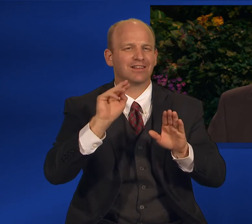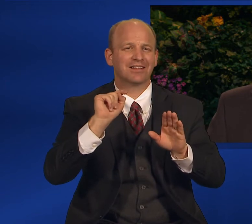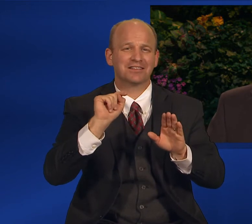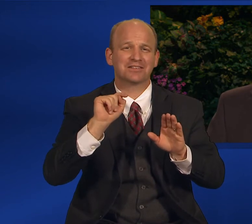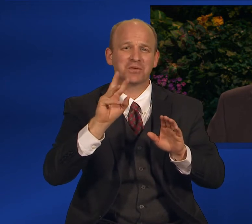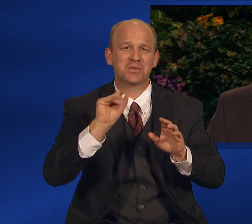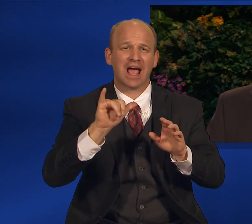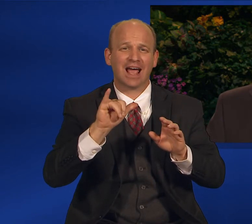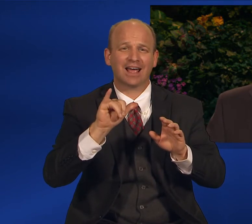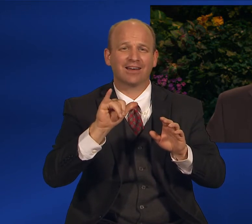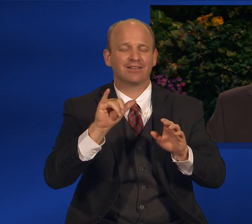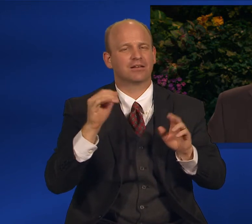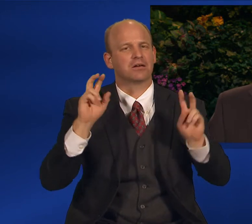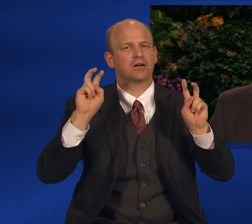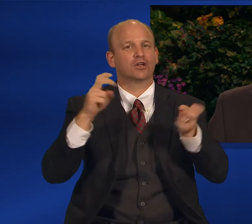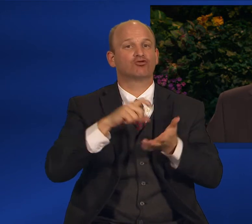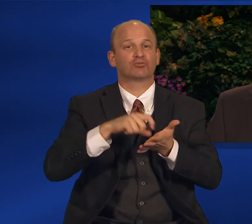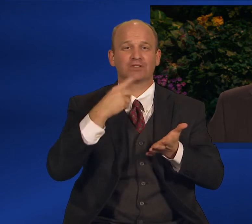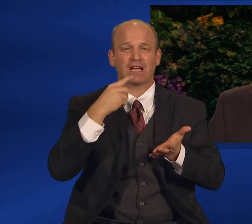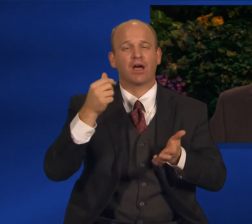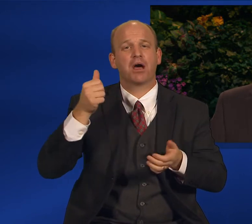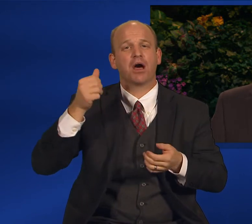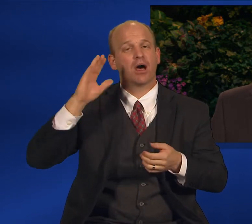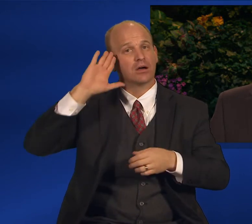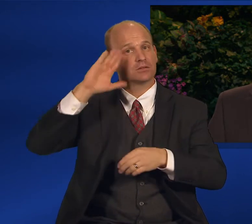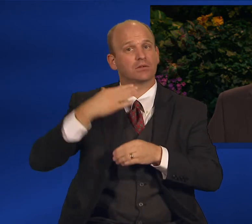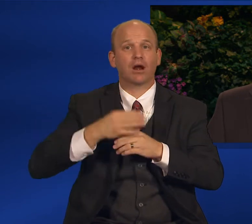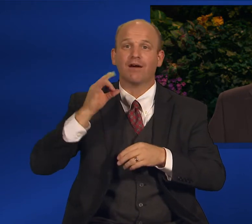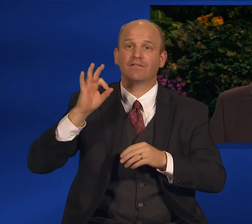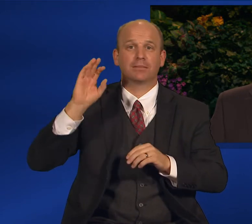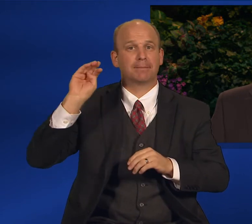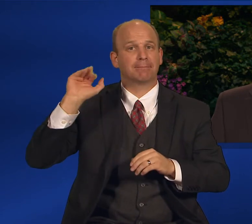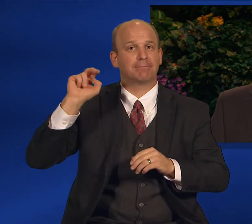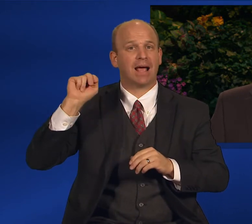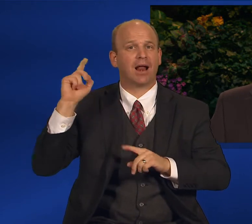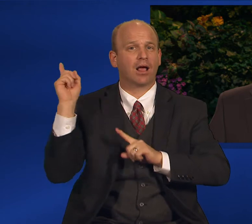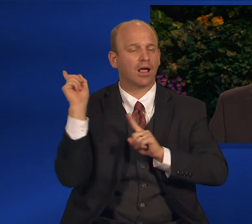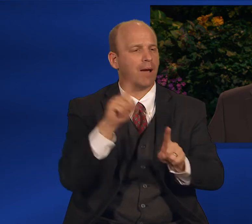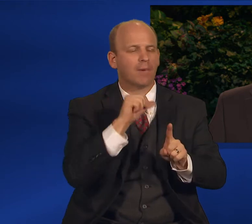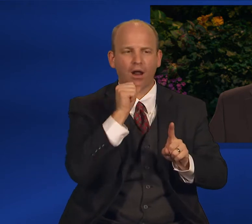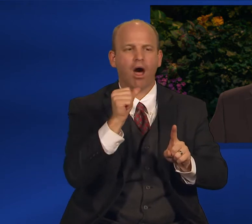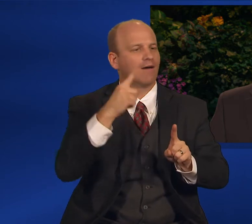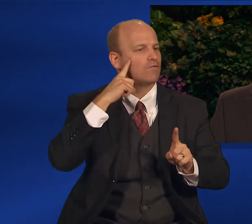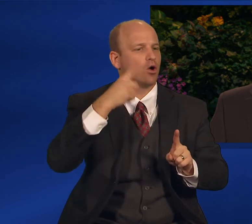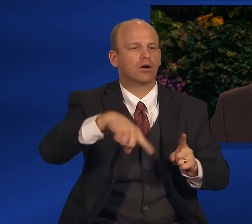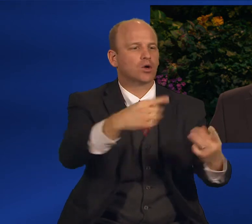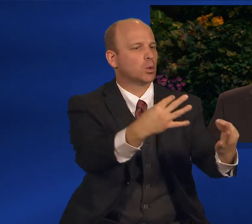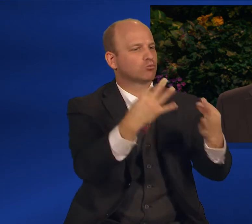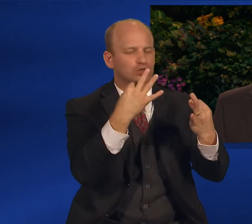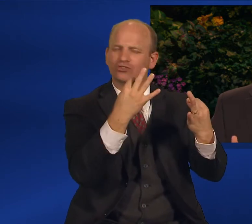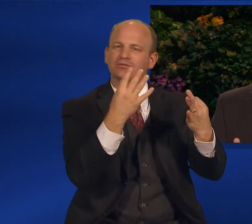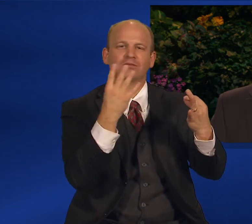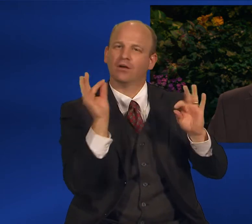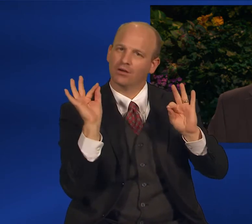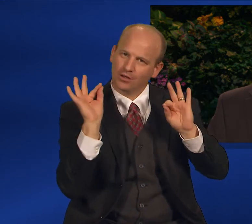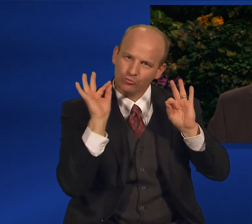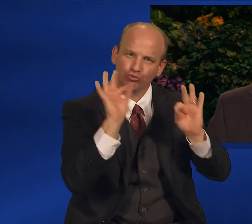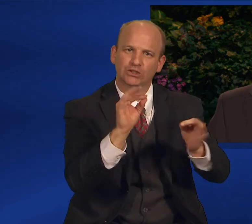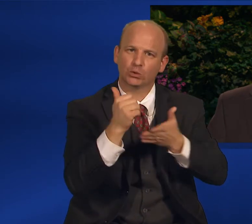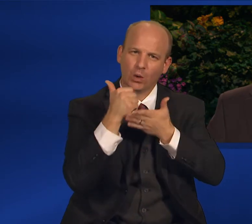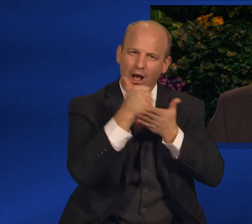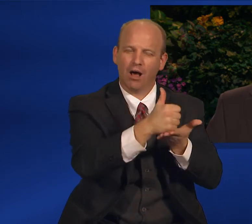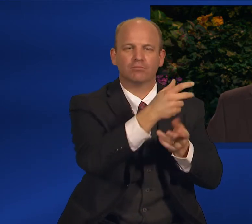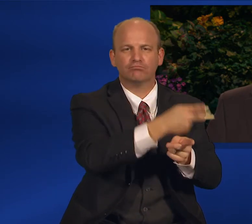unto, but to minister, and to give His life a ransom for many. So may we, under the influence of the Holy